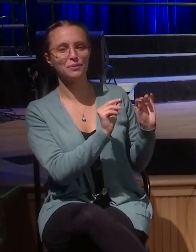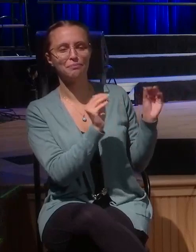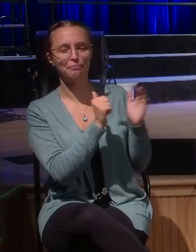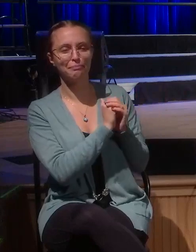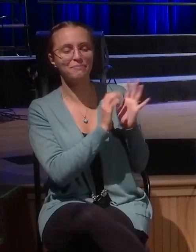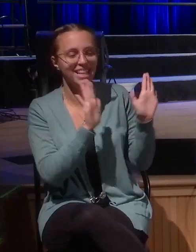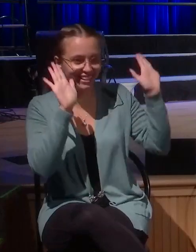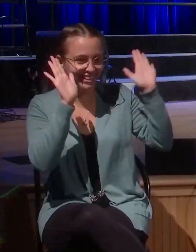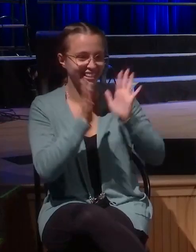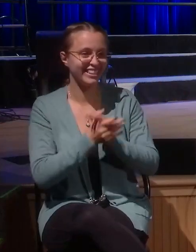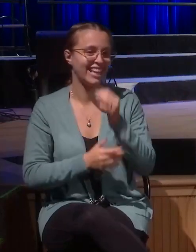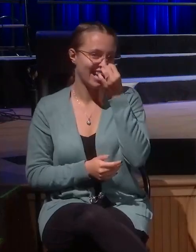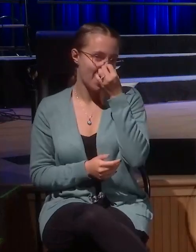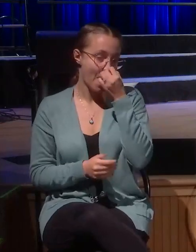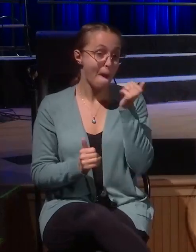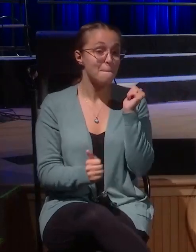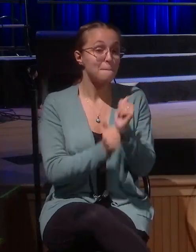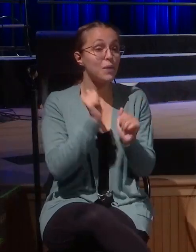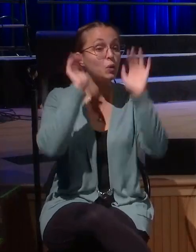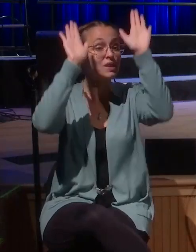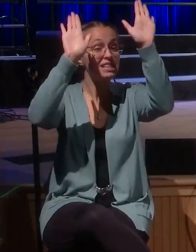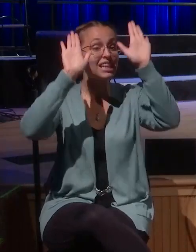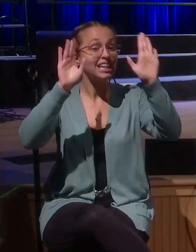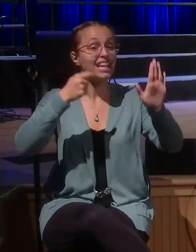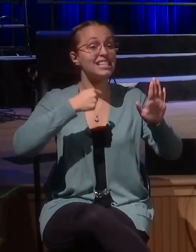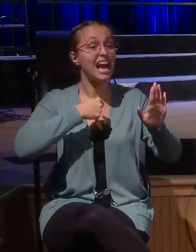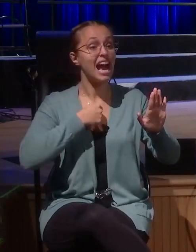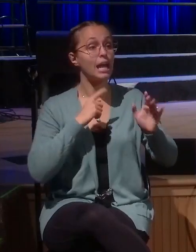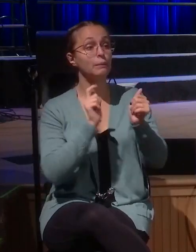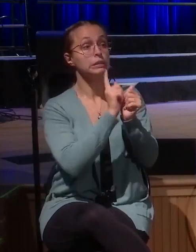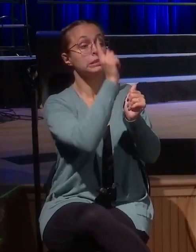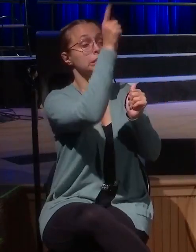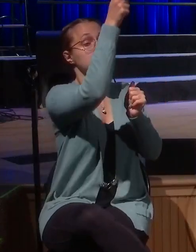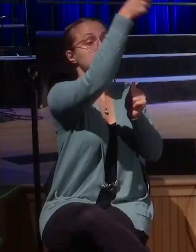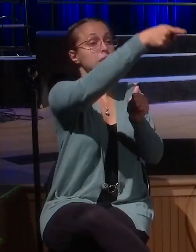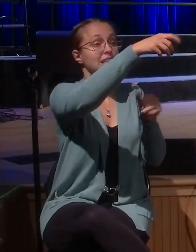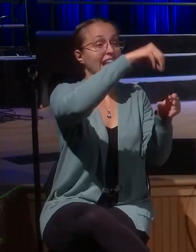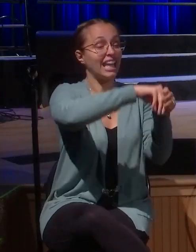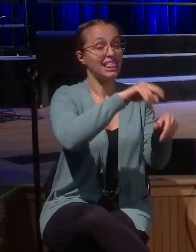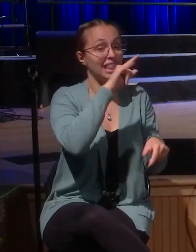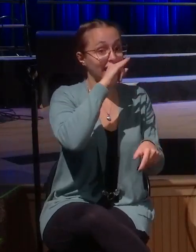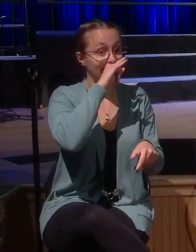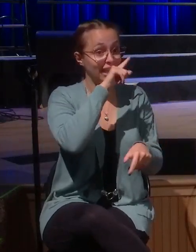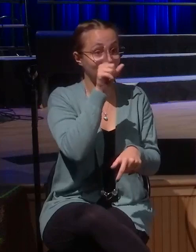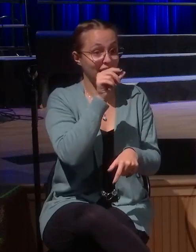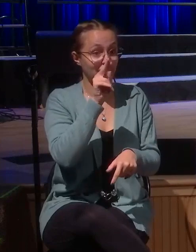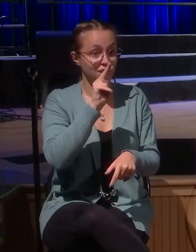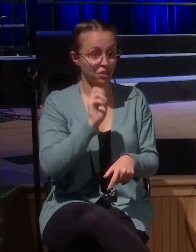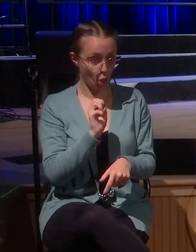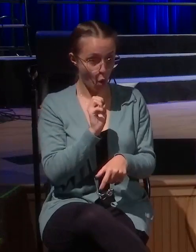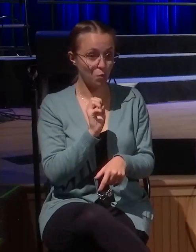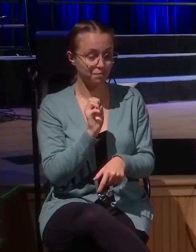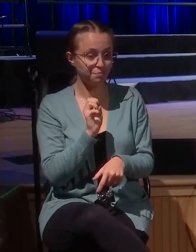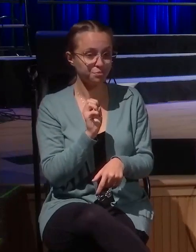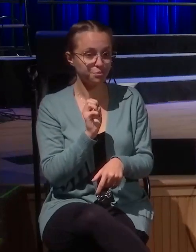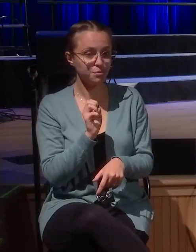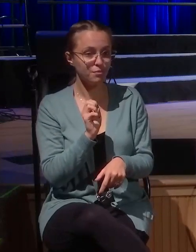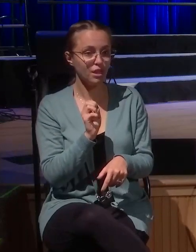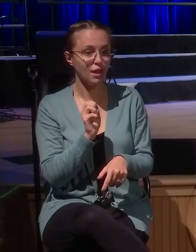Most Sundays I get to be at the other end of the building, but today I get to be here with you guys, say, just a few times a year. In fact, at the other end of the building in what we call